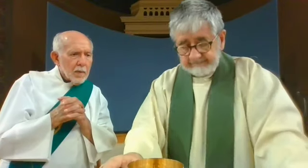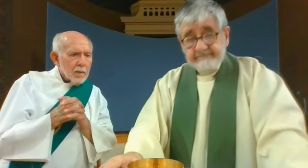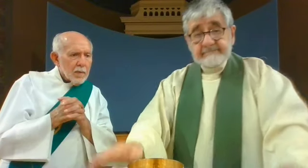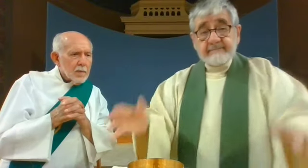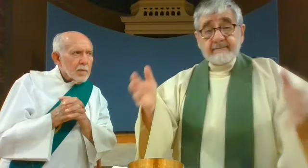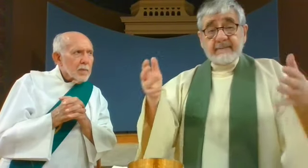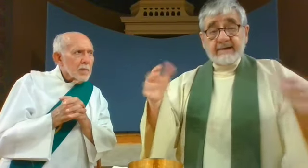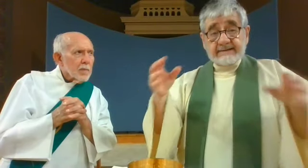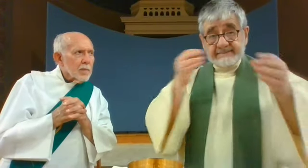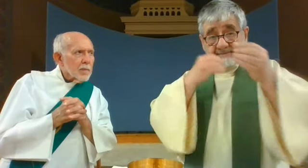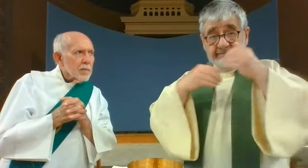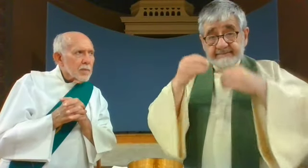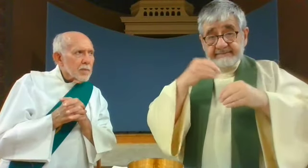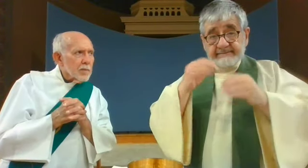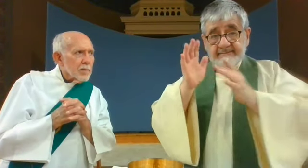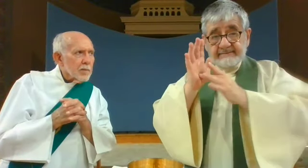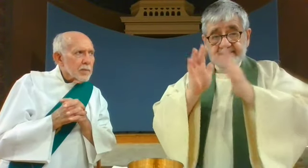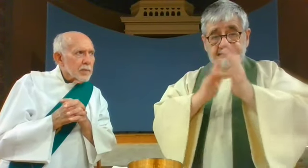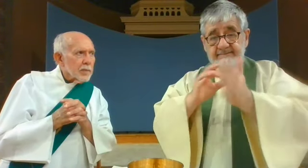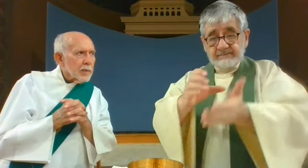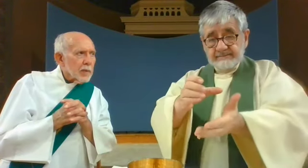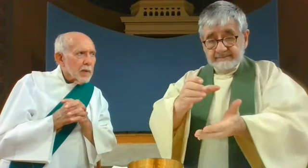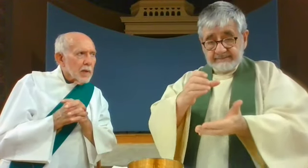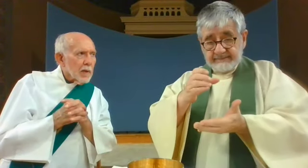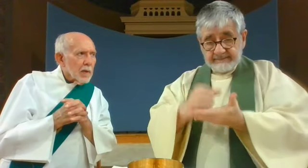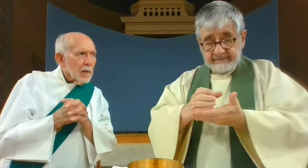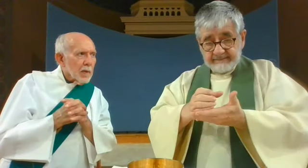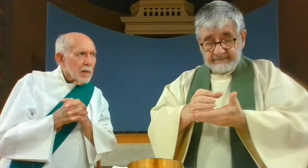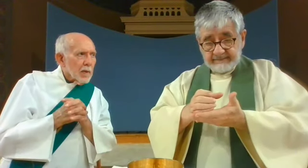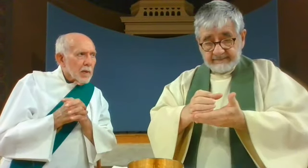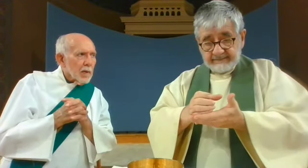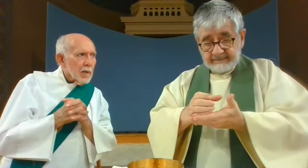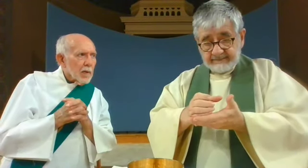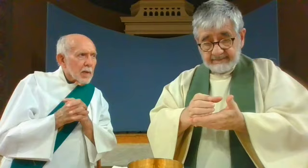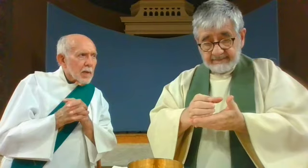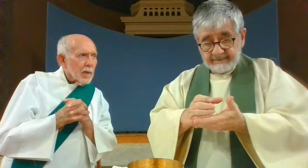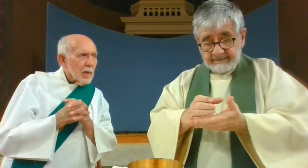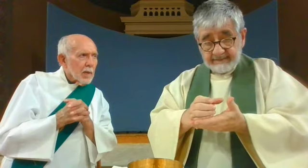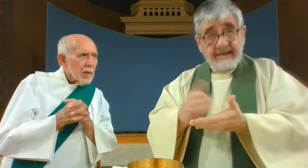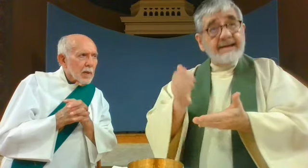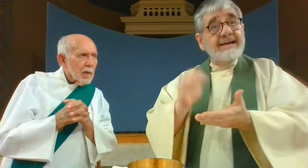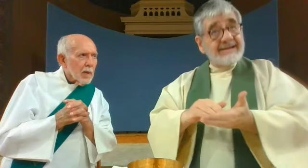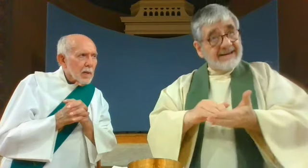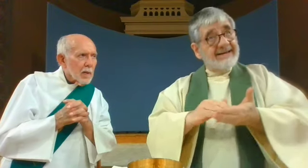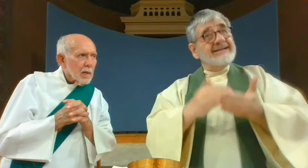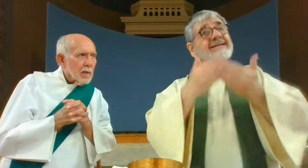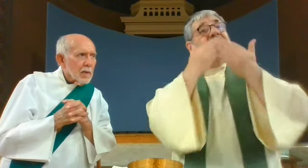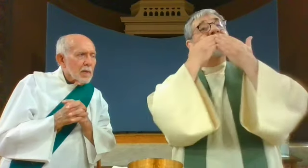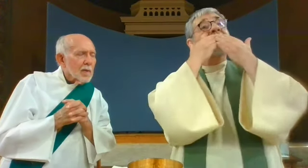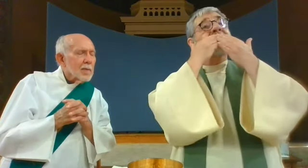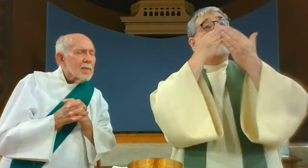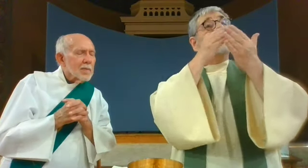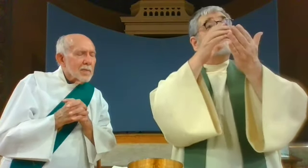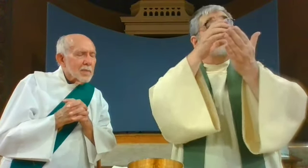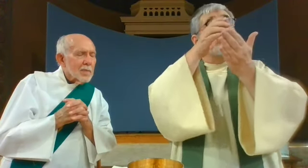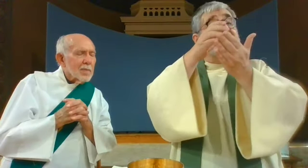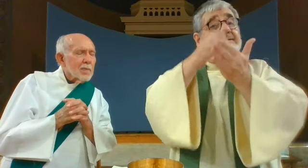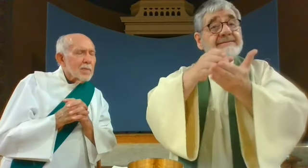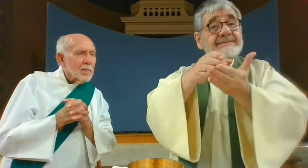In a similar way, when supper had ended, he took the chalice, and once more,